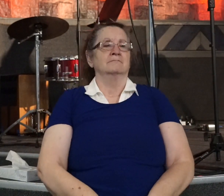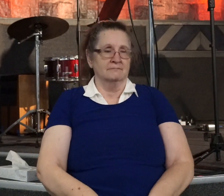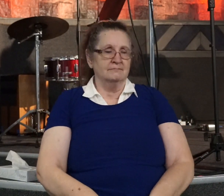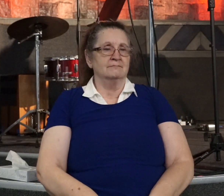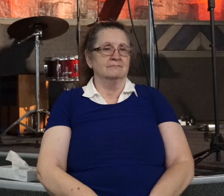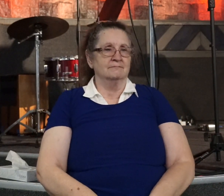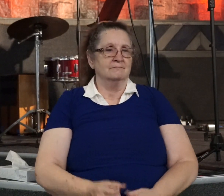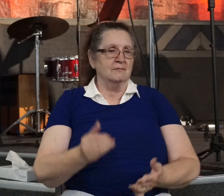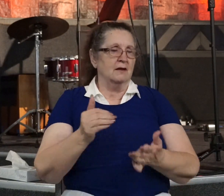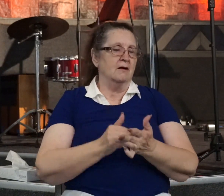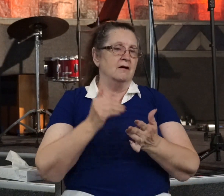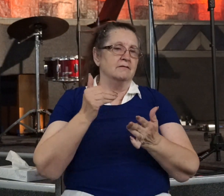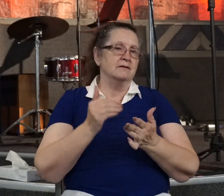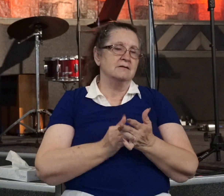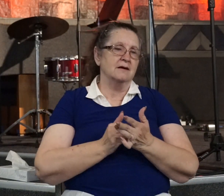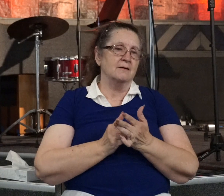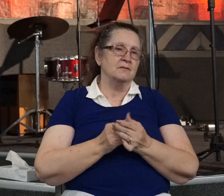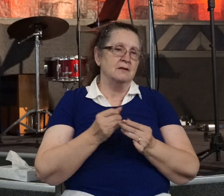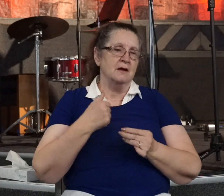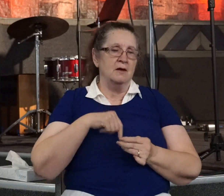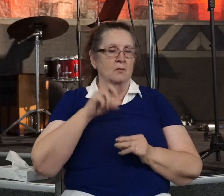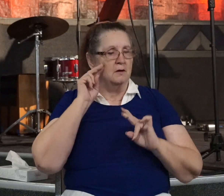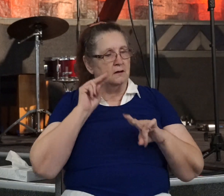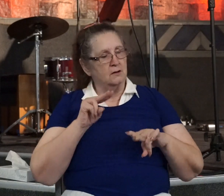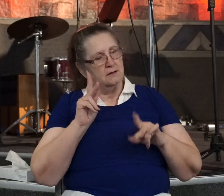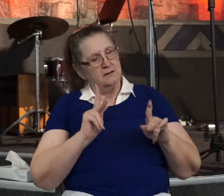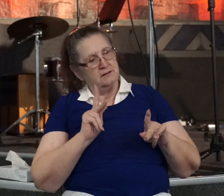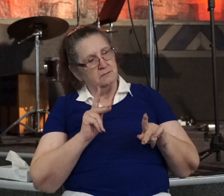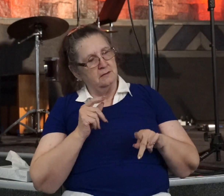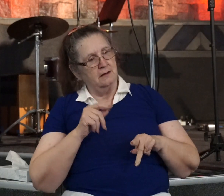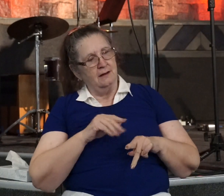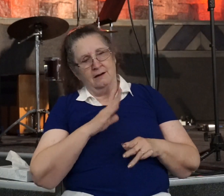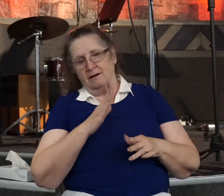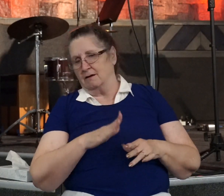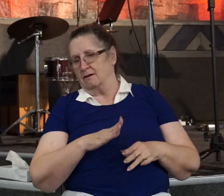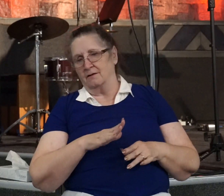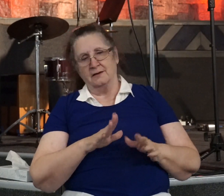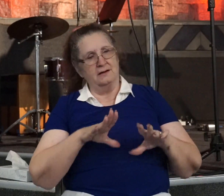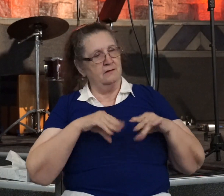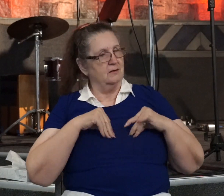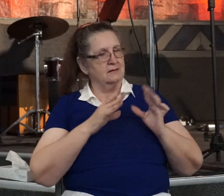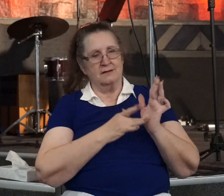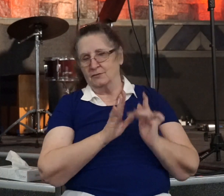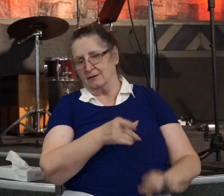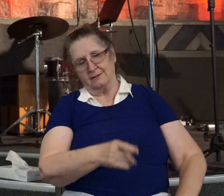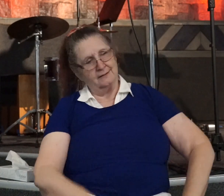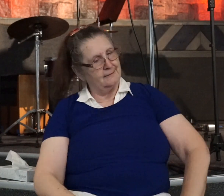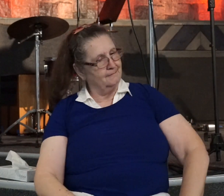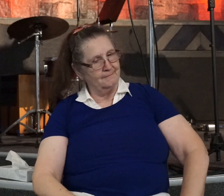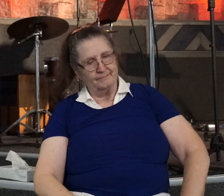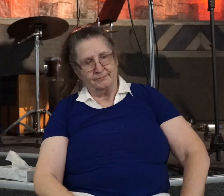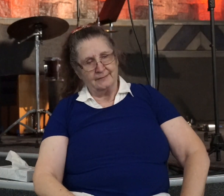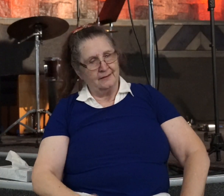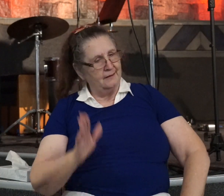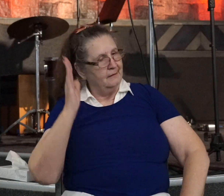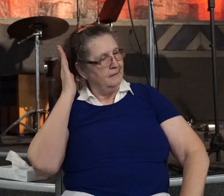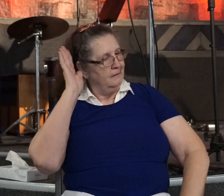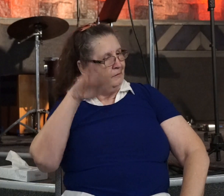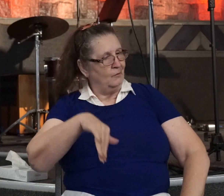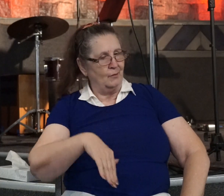oftentimes we may look at someone and think they will never come to Jesus why Bob they'll never accept Christ